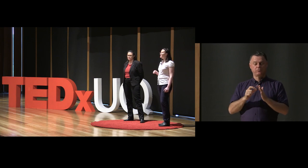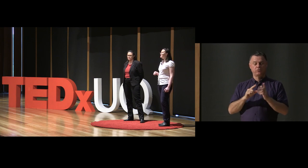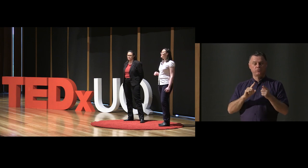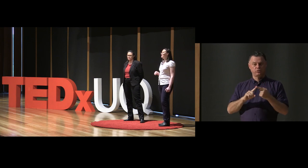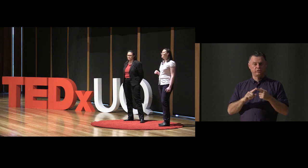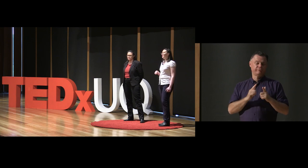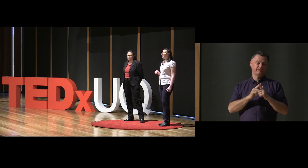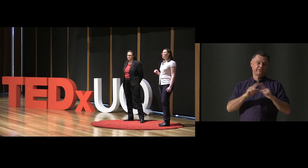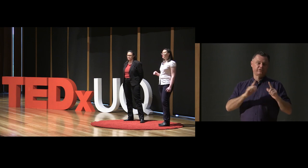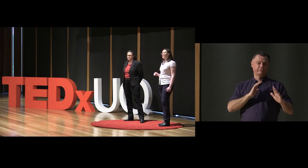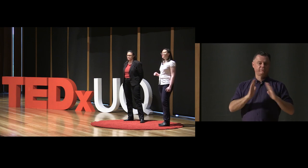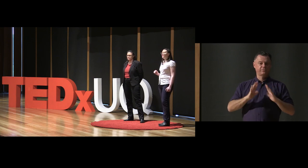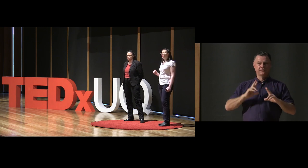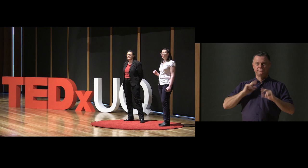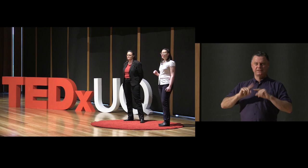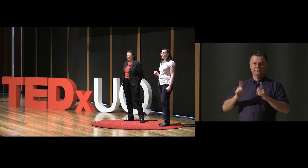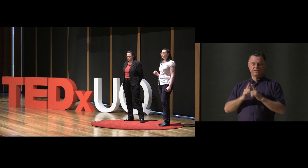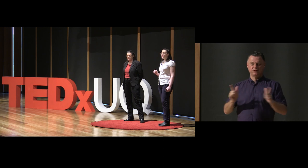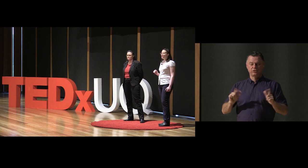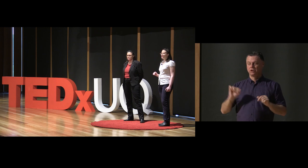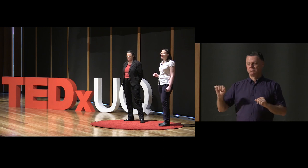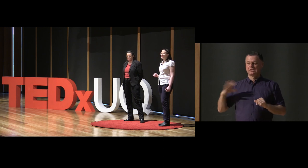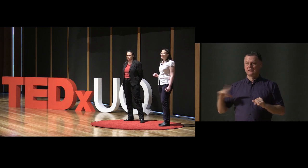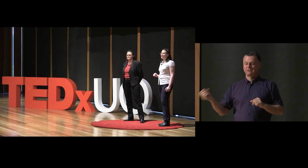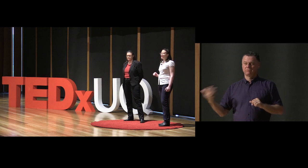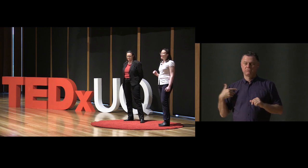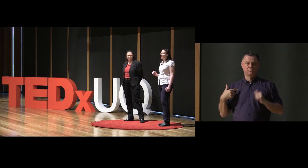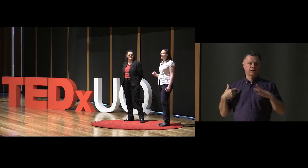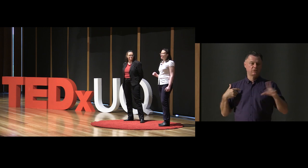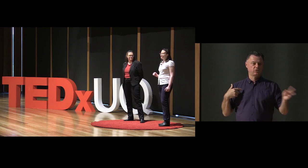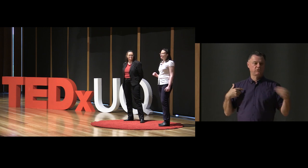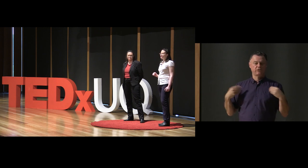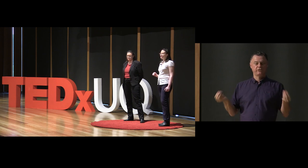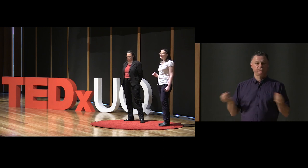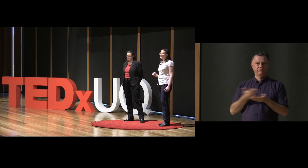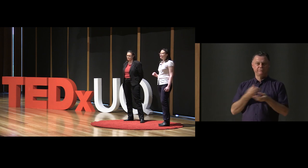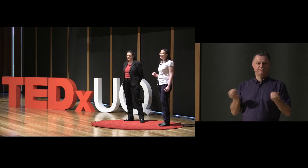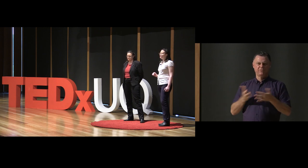and understanding the language needs of everyone involved in a conversation and meeting them.